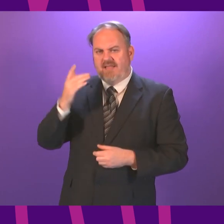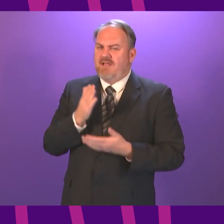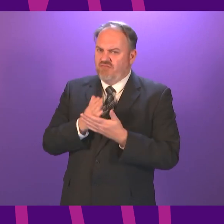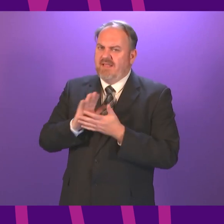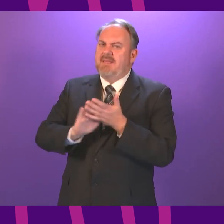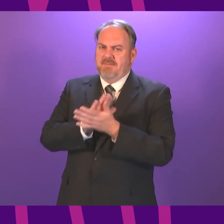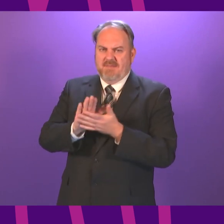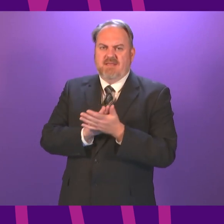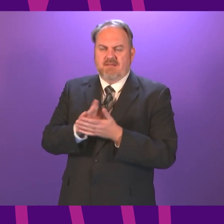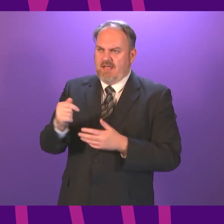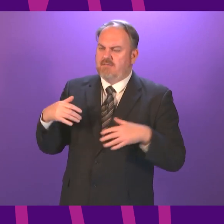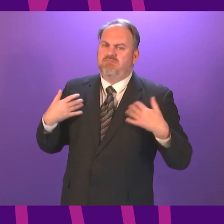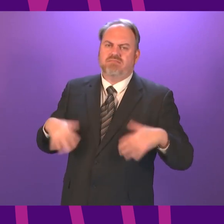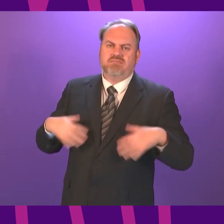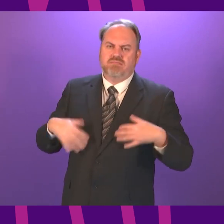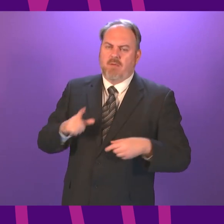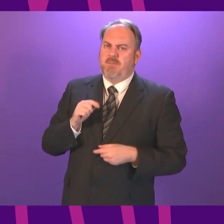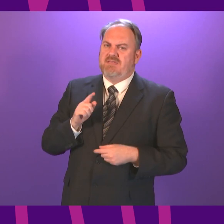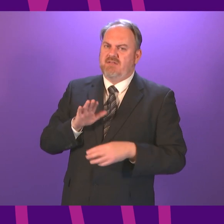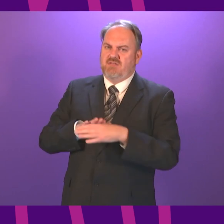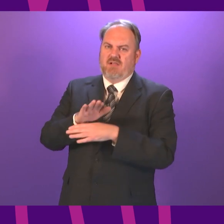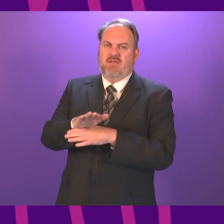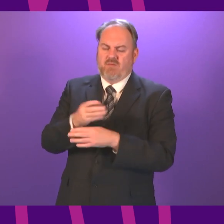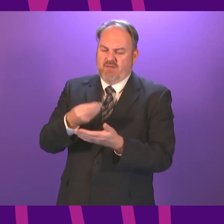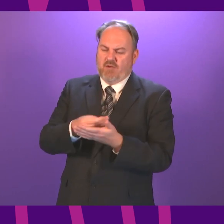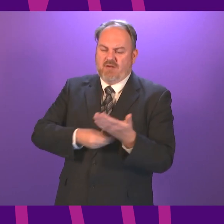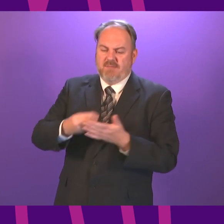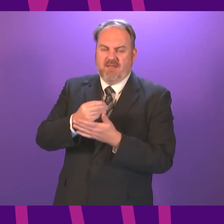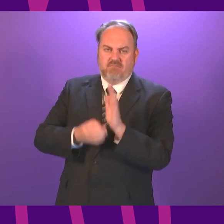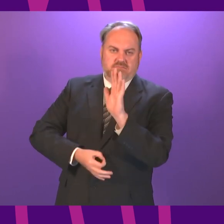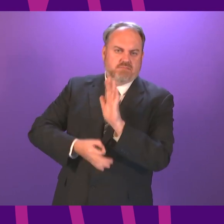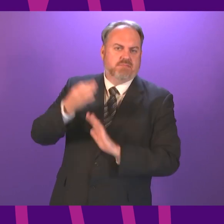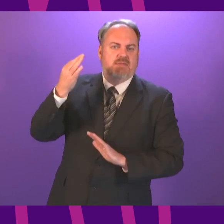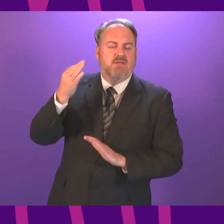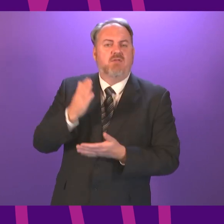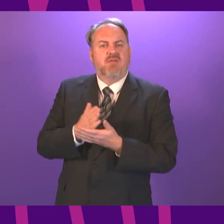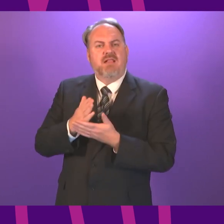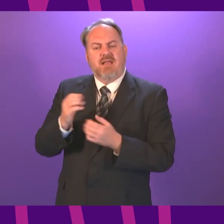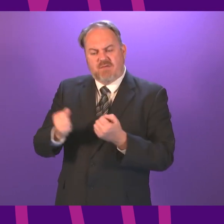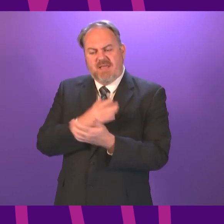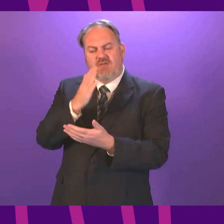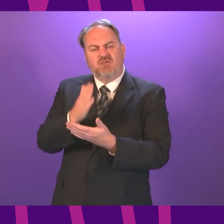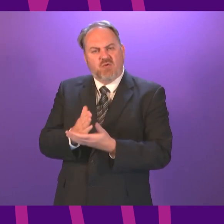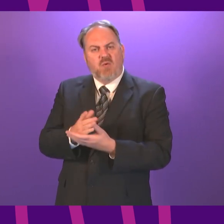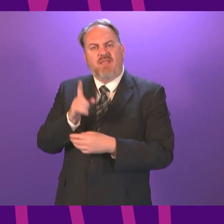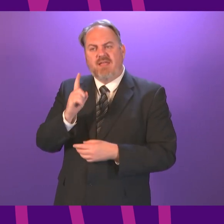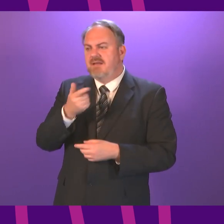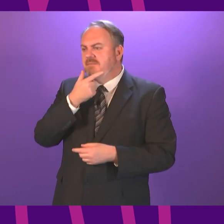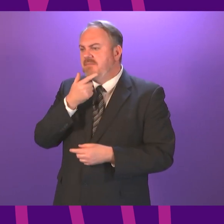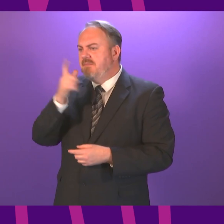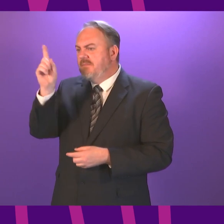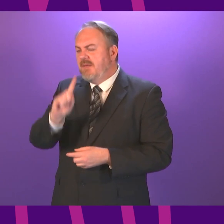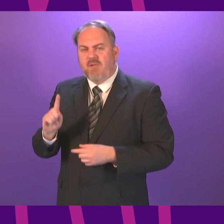recognise the work that we have started but still has to be progressed to make sure that we close the digital divide so getting